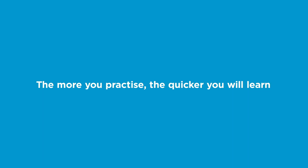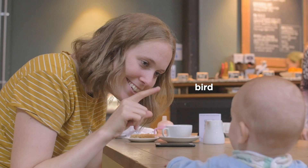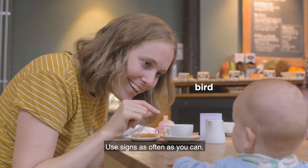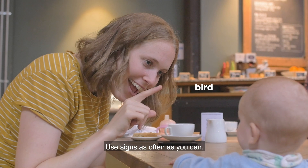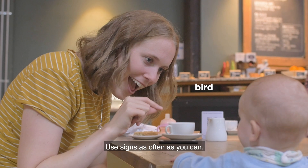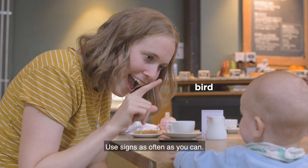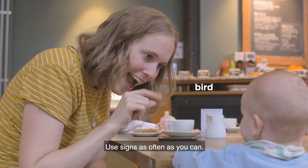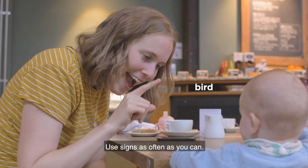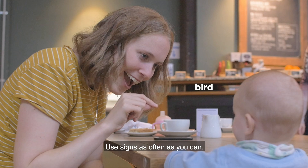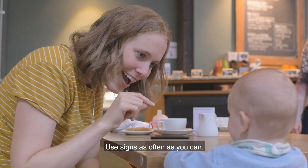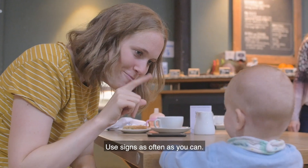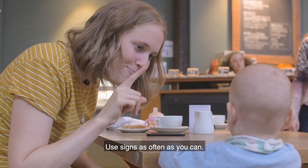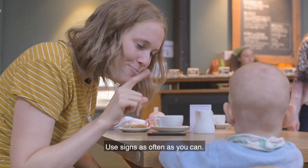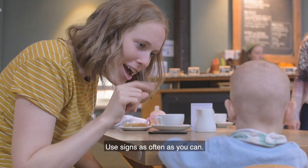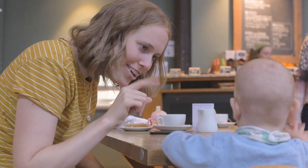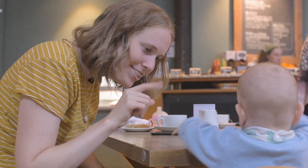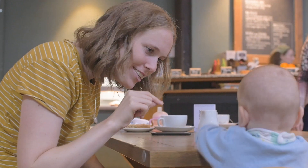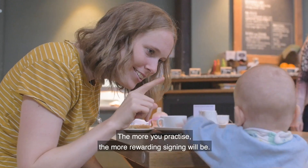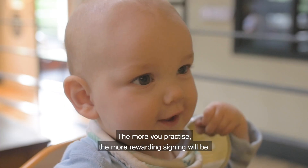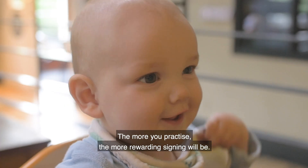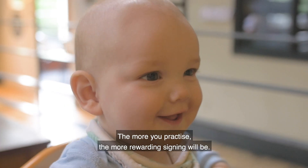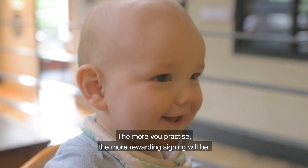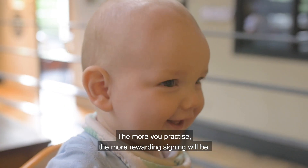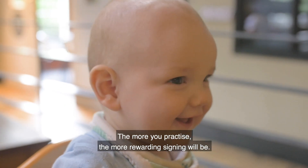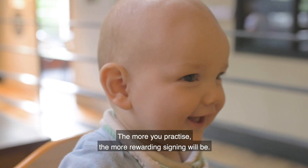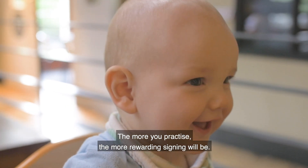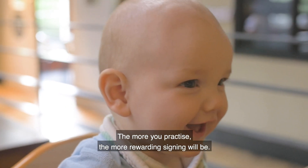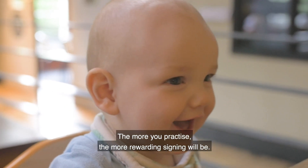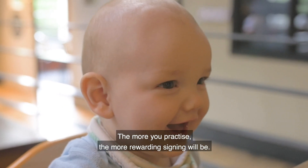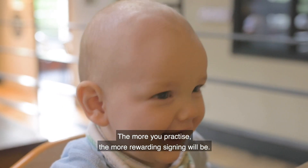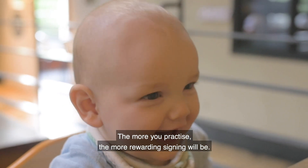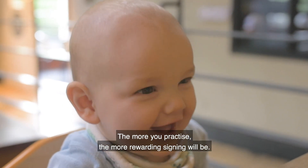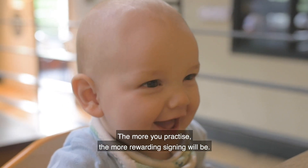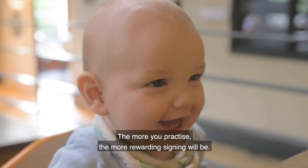Use signs as often as you can. The more you practice, the more rewarding signing will be.